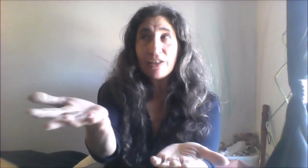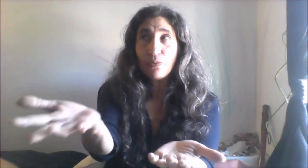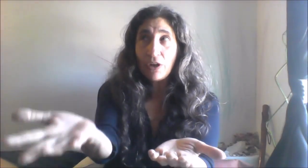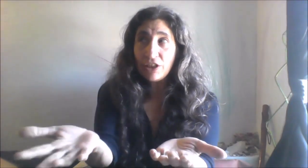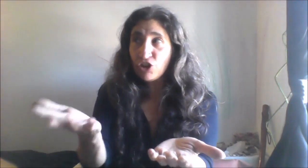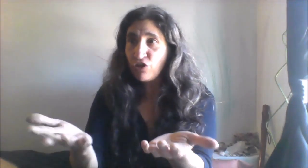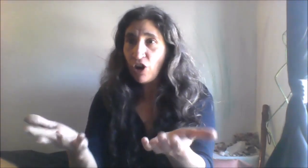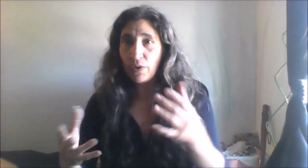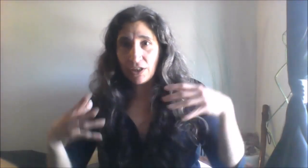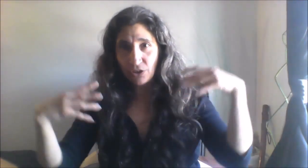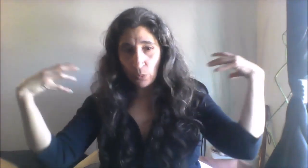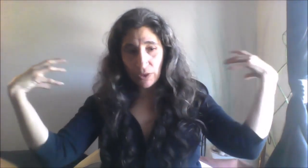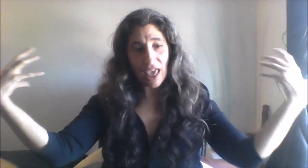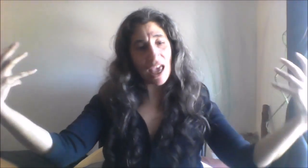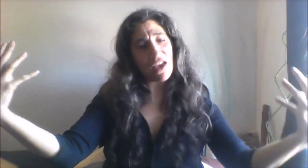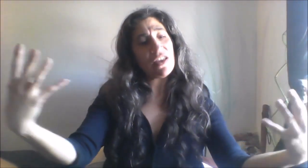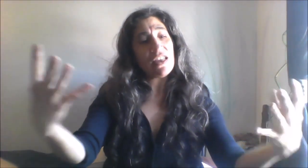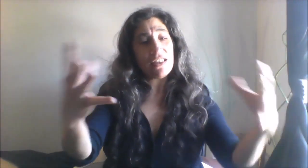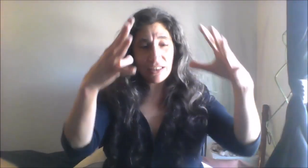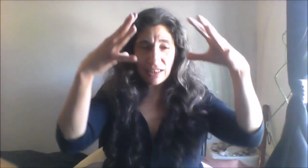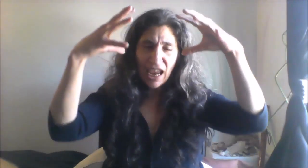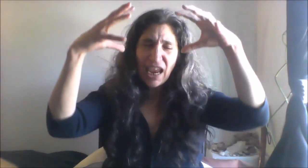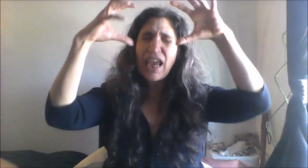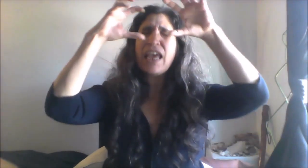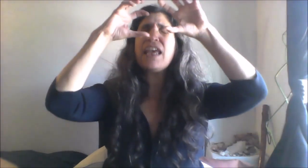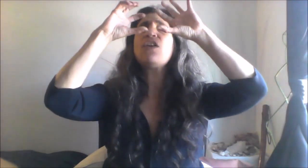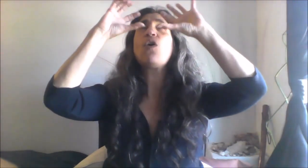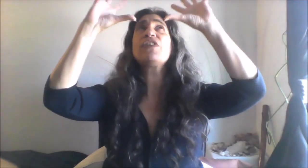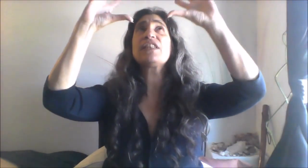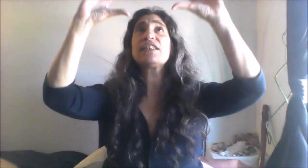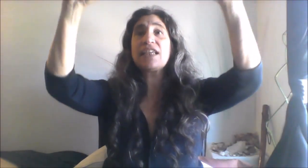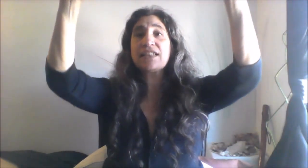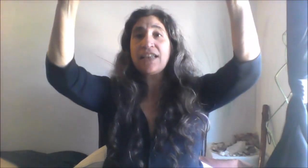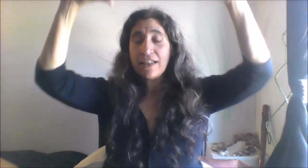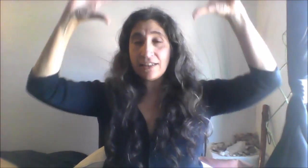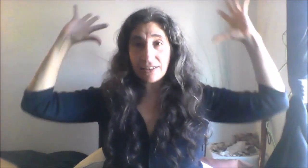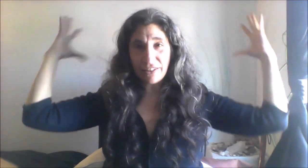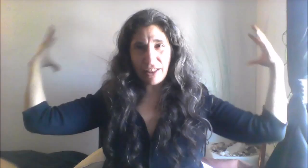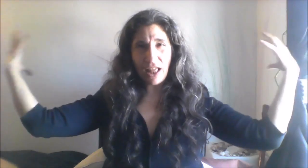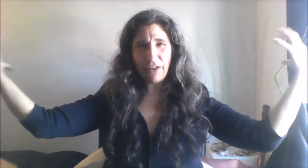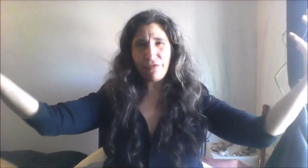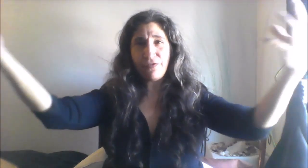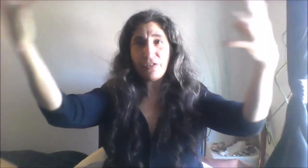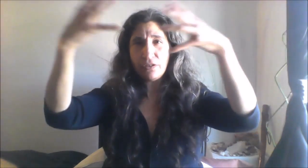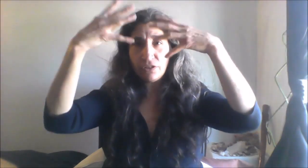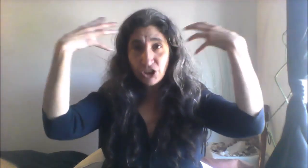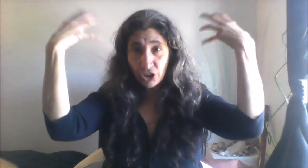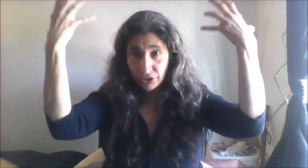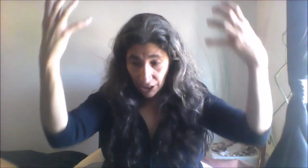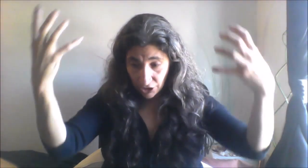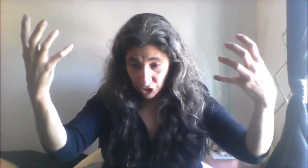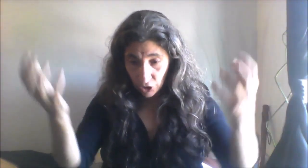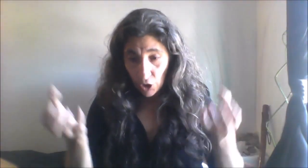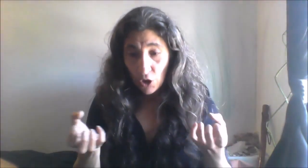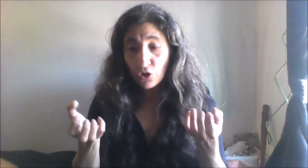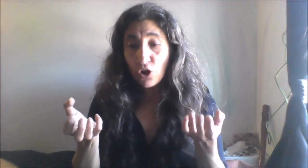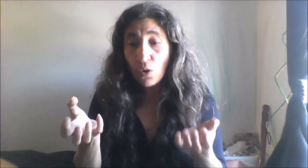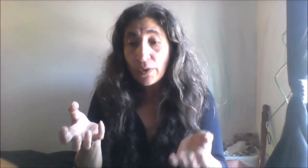is what is growing so we have the ten over the six this is a lot of full lush attention going